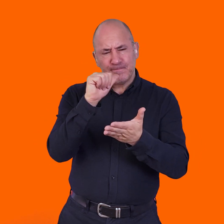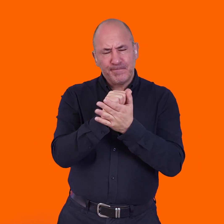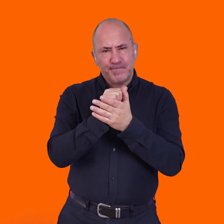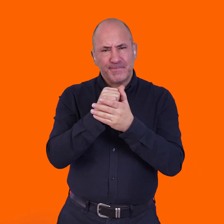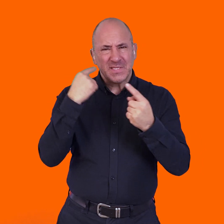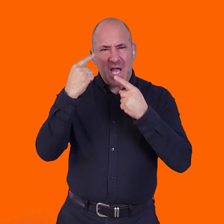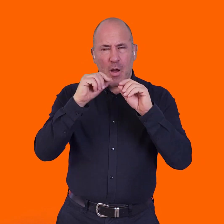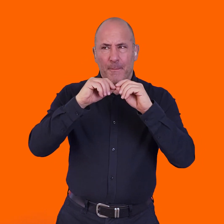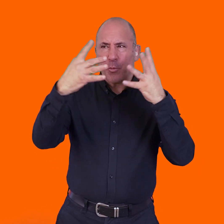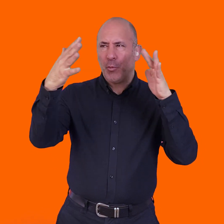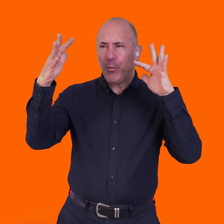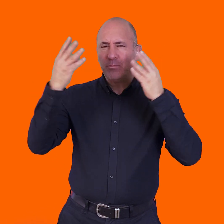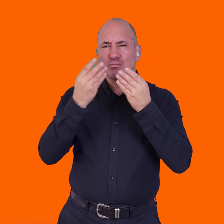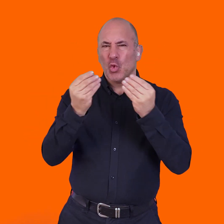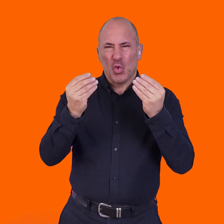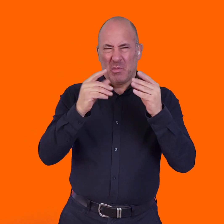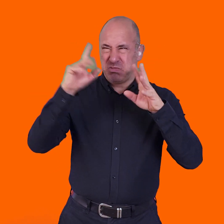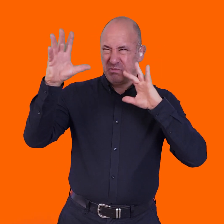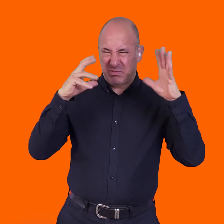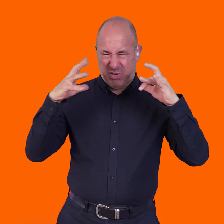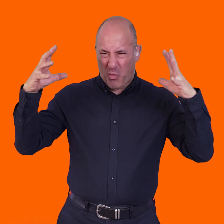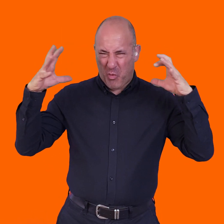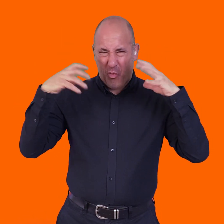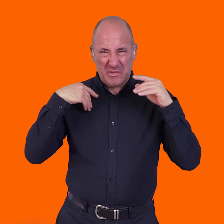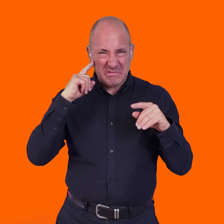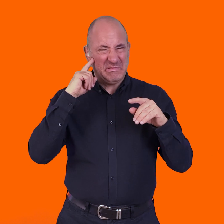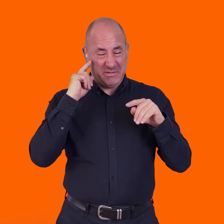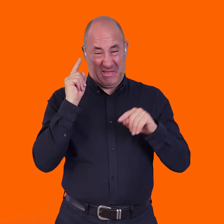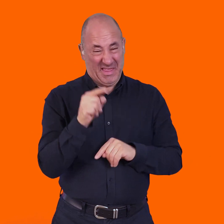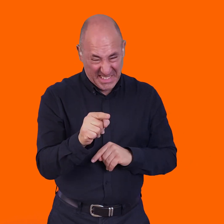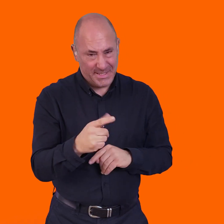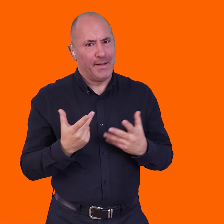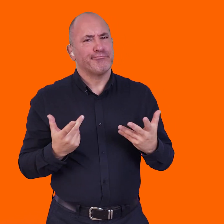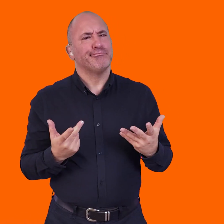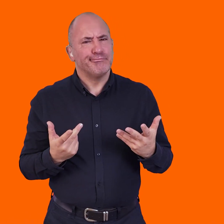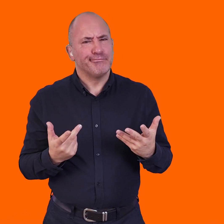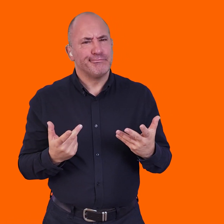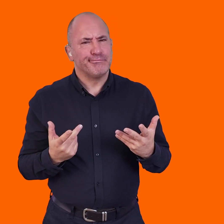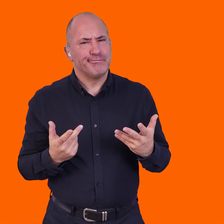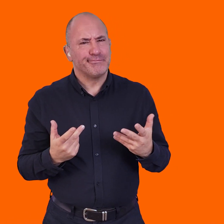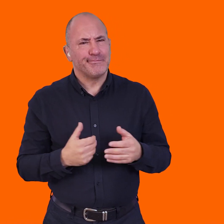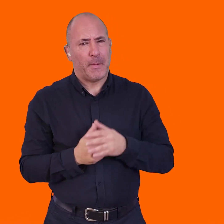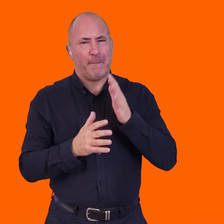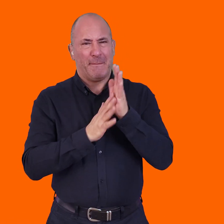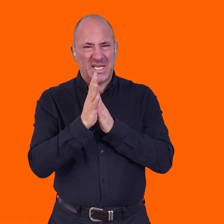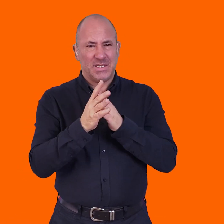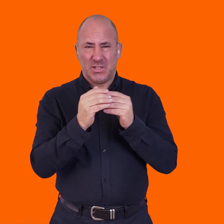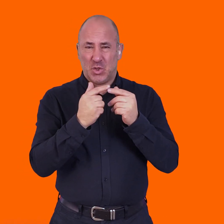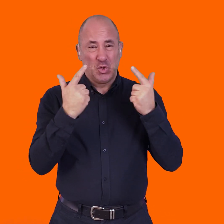and it's a sound piece, and they haven't thought about the acoustics of the space and how that's going to work. And then